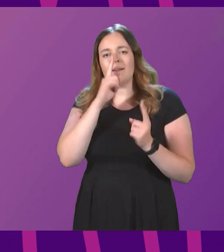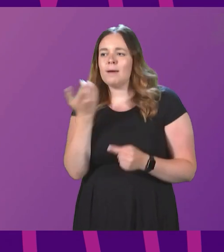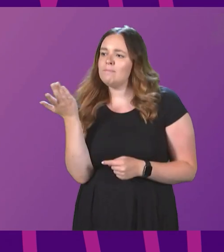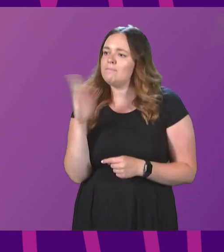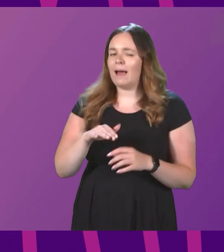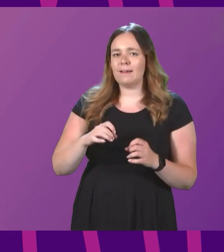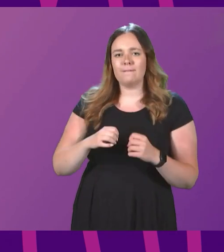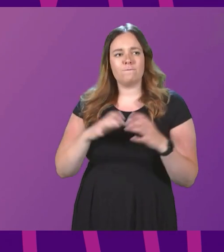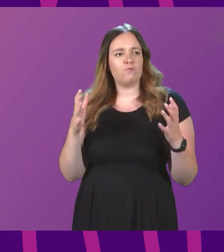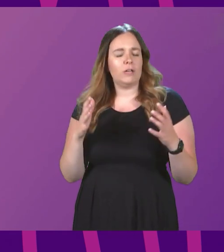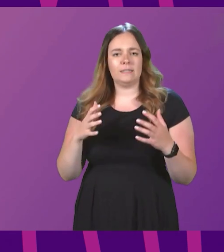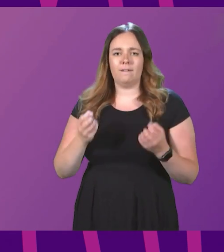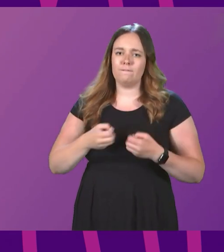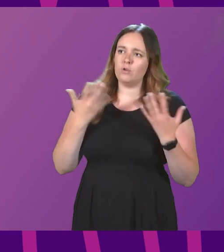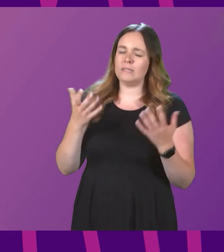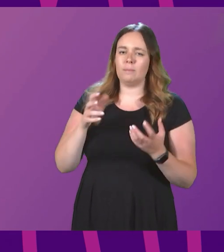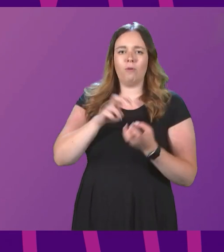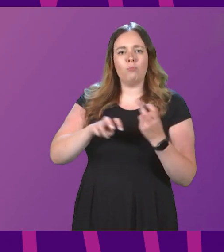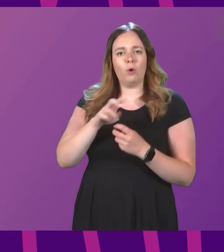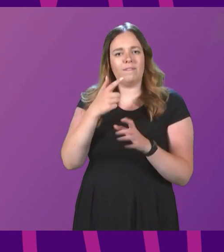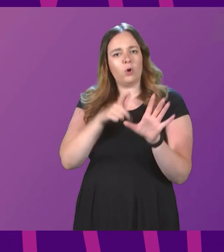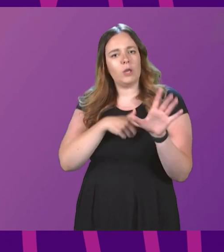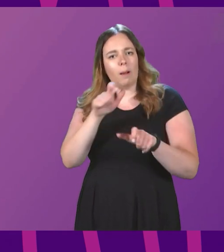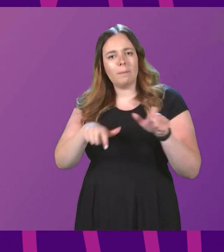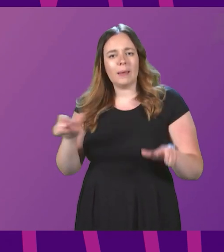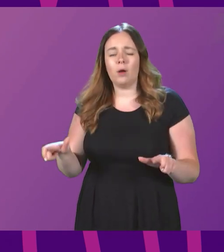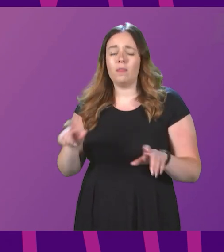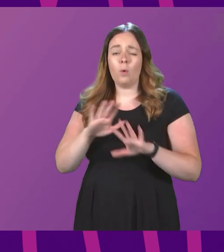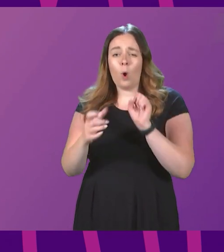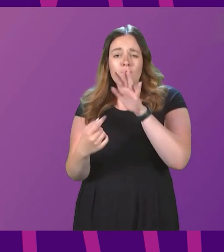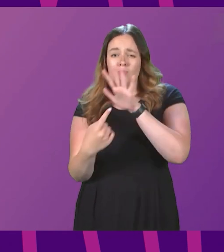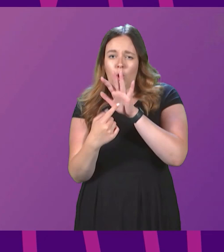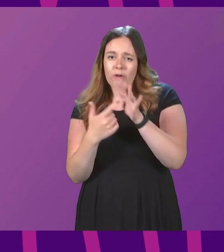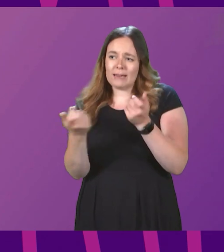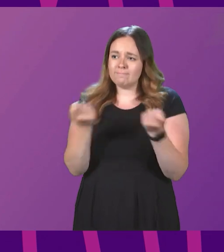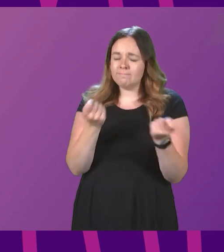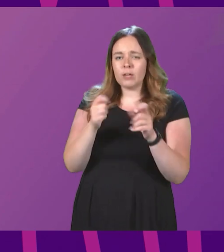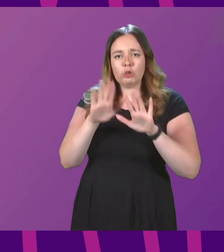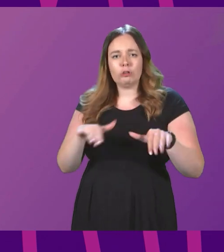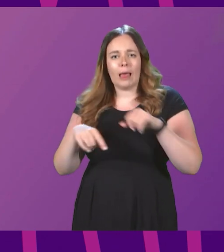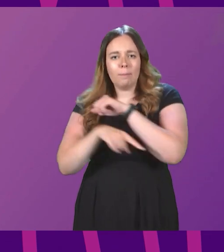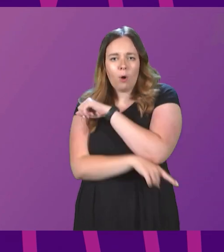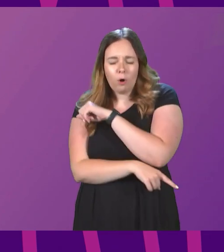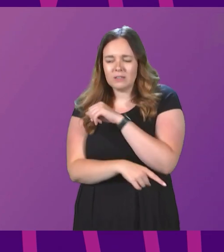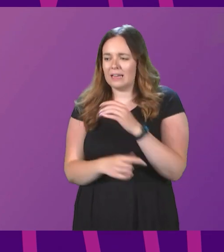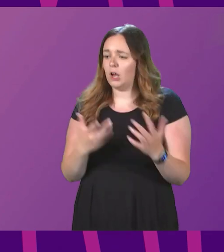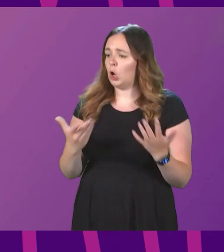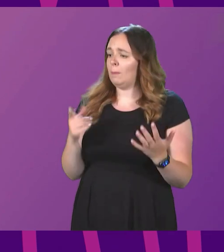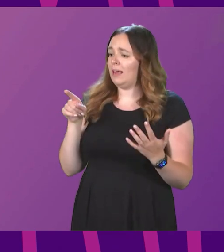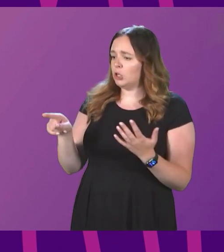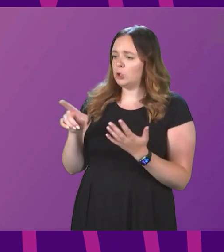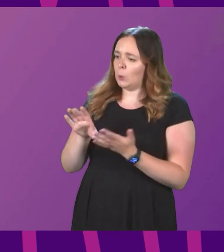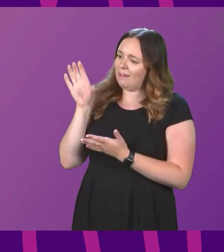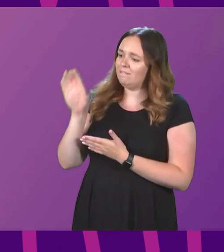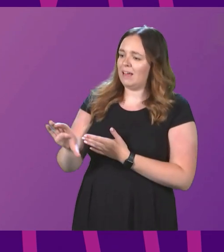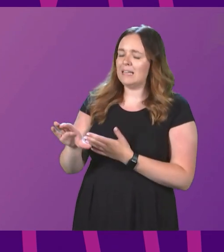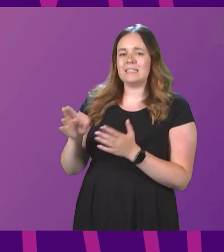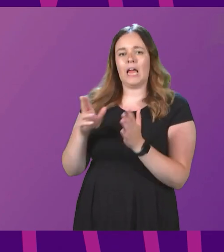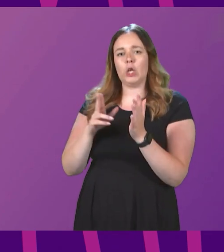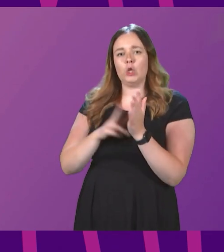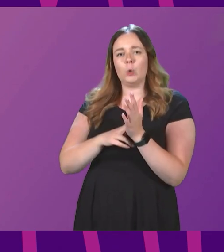of movement for our young people. They won't prioritise tackling child poverty over investment in nuclear weapons.